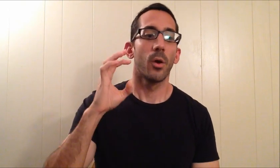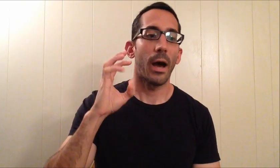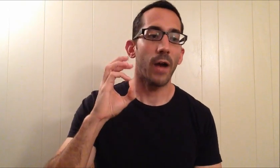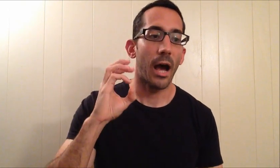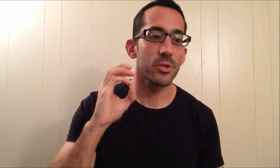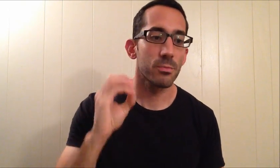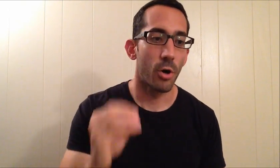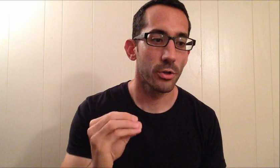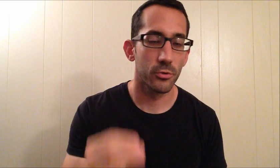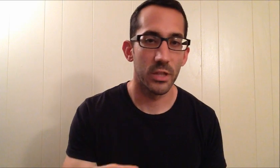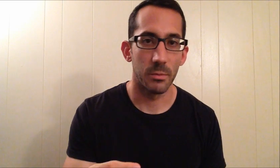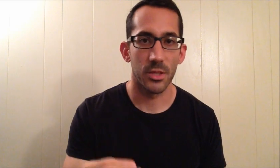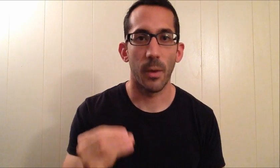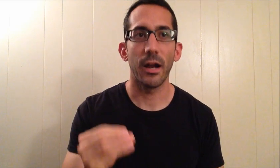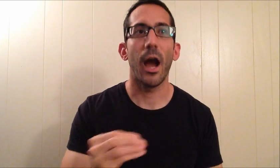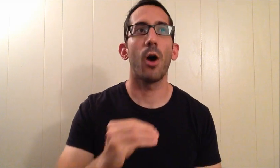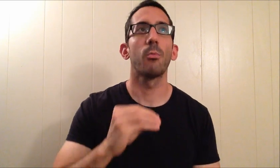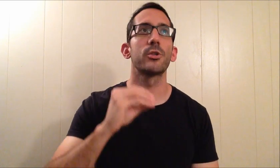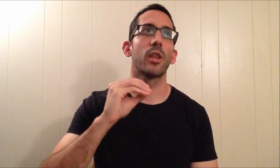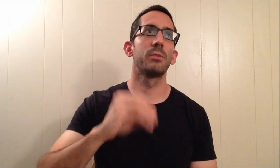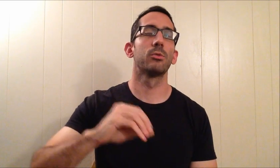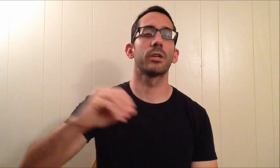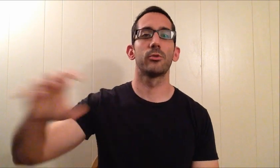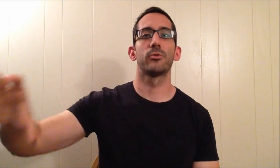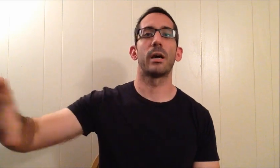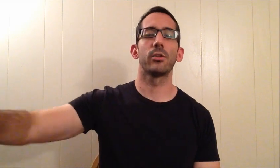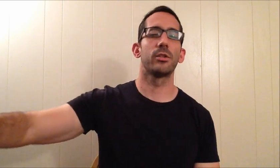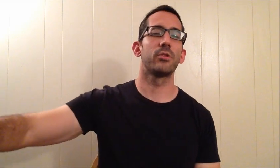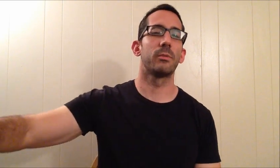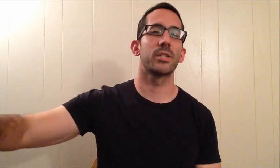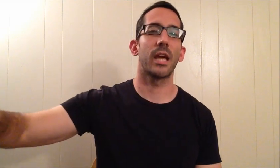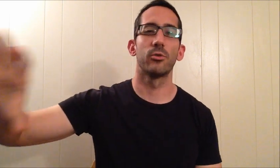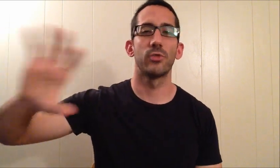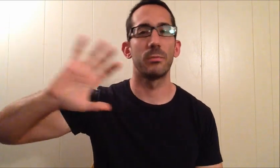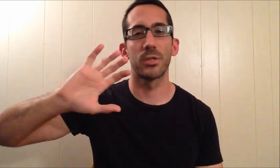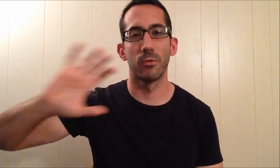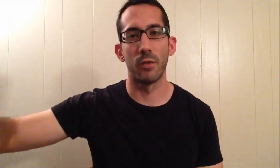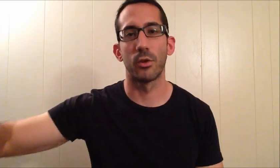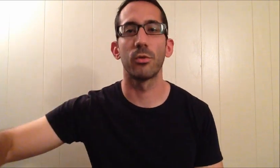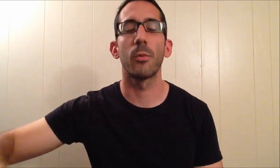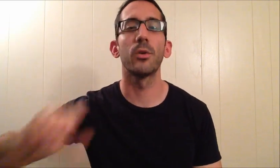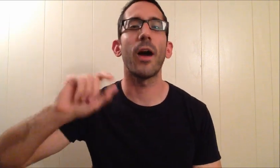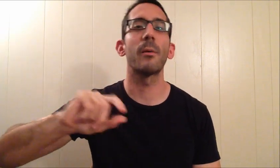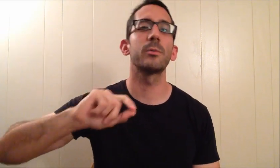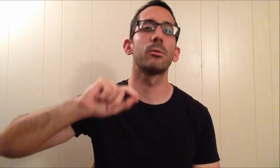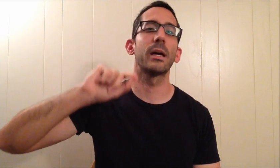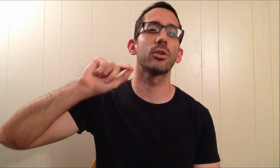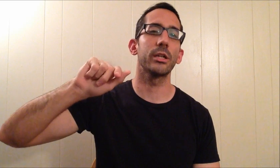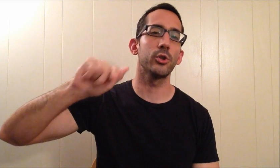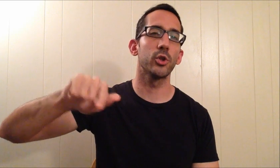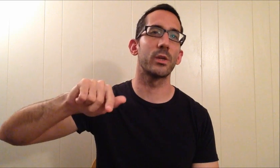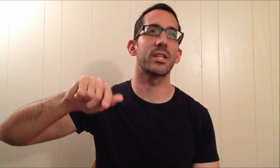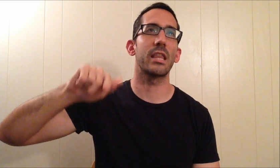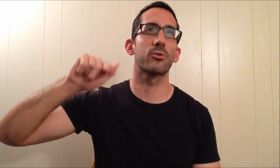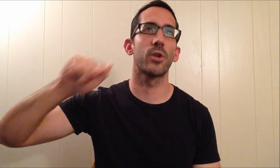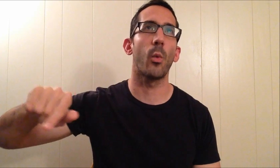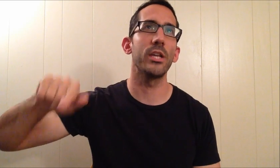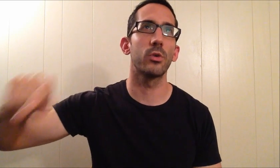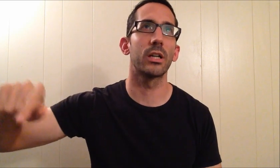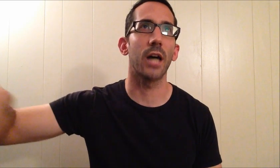no matter how small your dream is, matter how much other people might look at your dream and say your dream is irrelevant, or no matter how much people might look at you and say there's no way you can